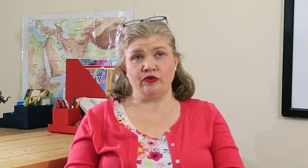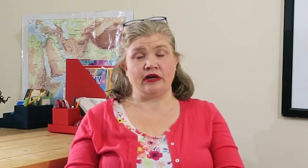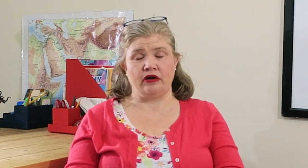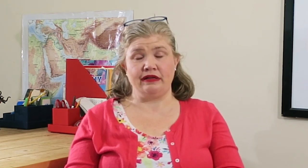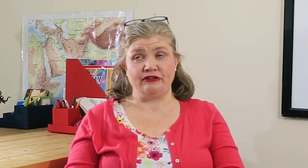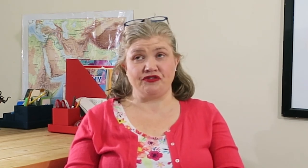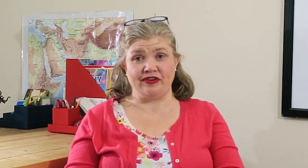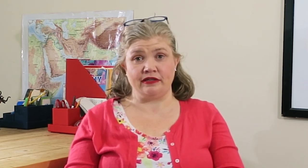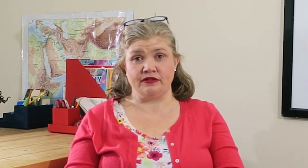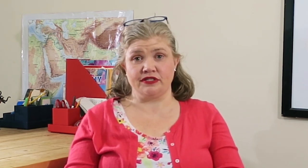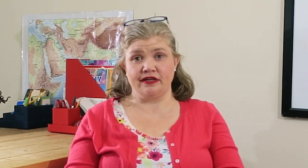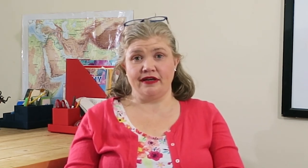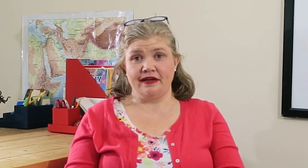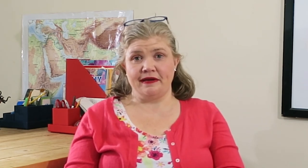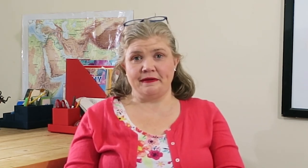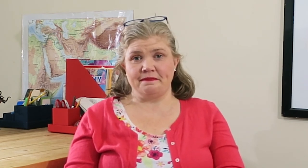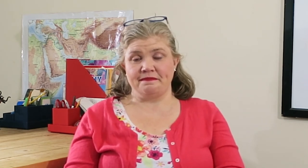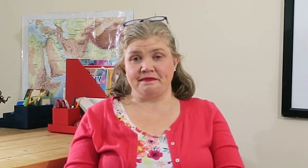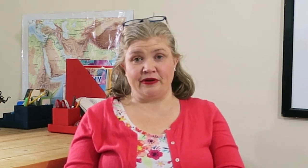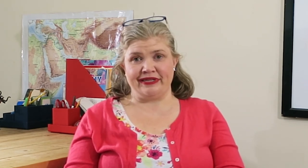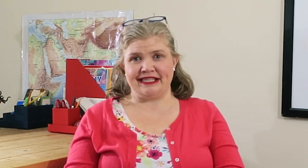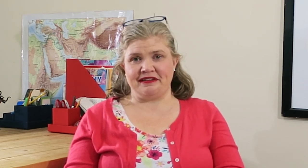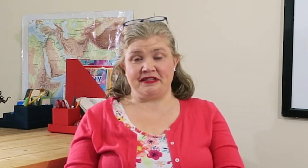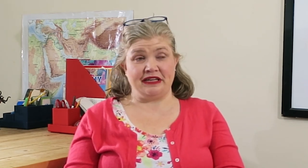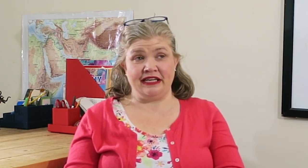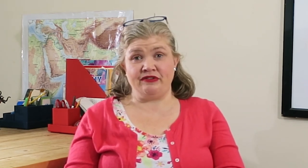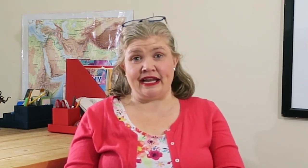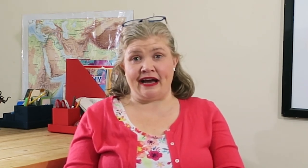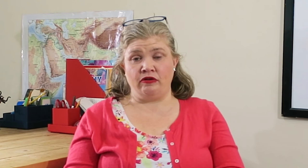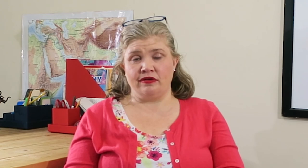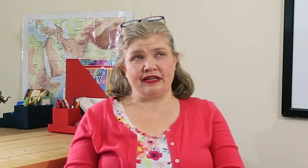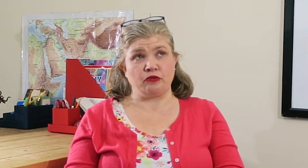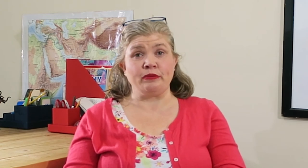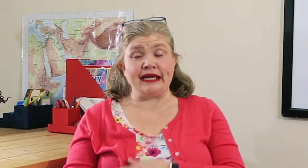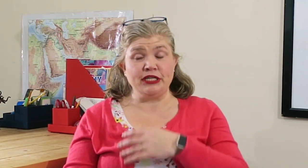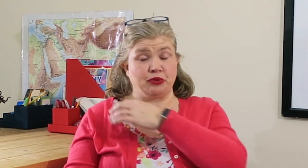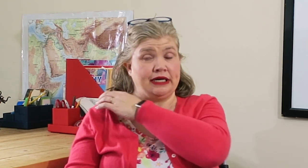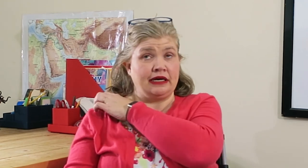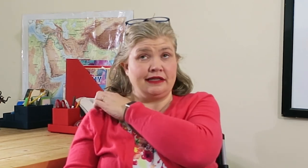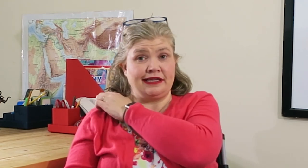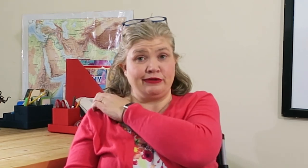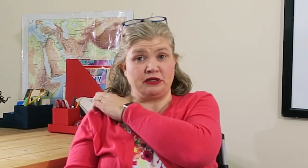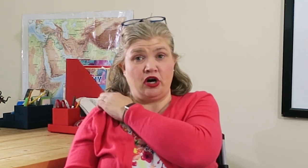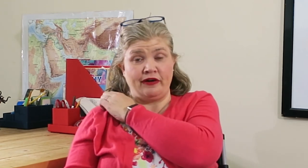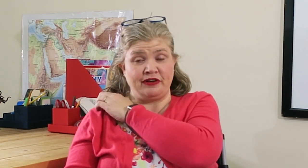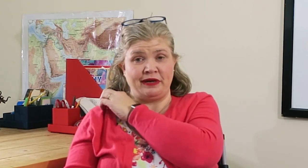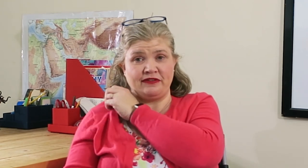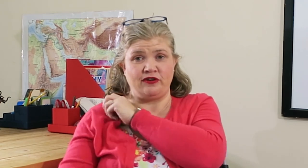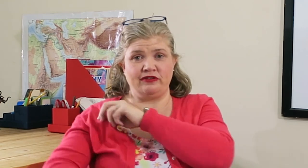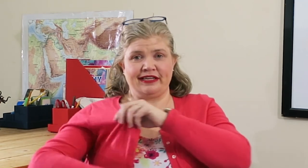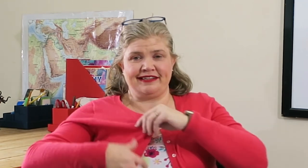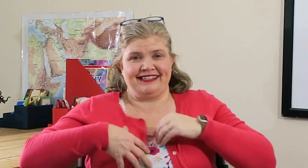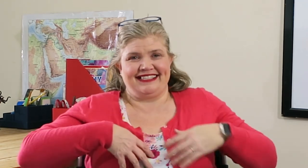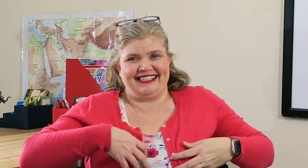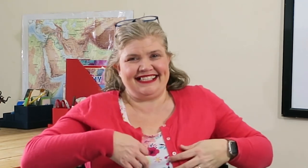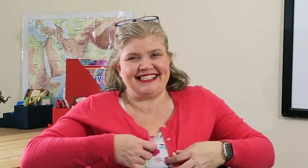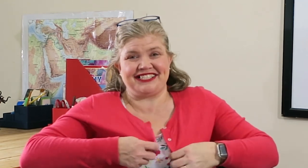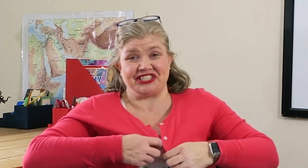When all else fails, go outside. Even now, like when my kids were young, that was often my default, like just